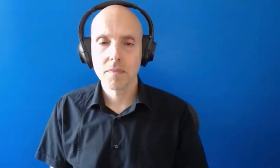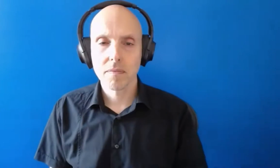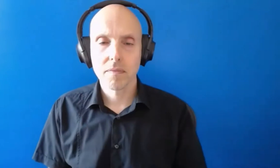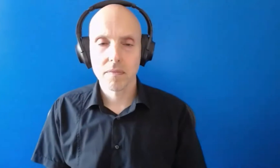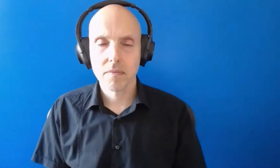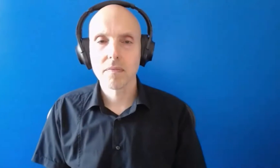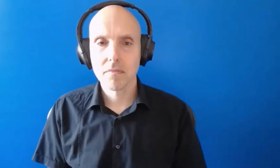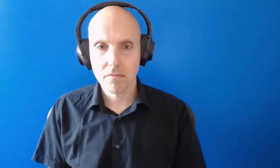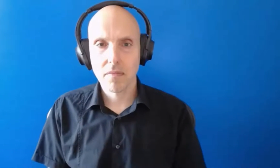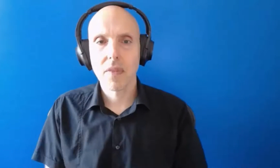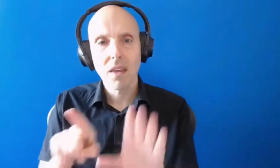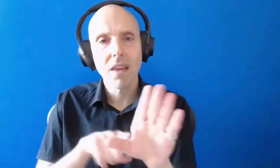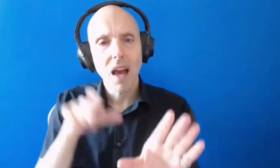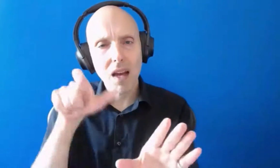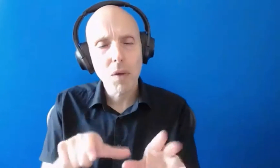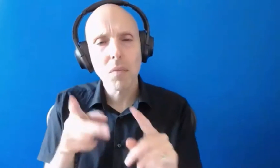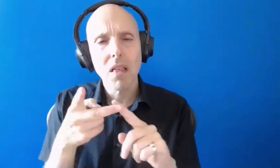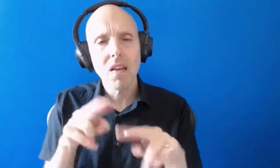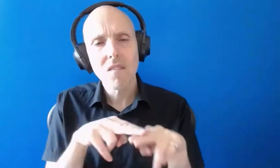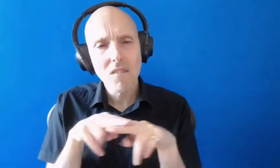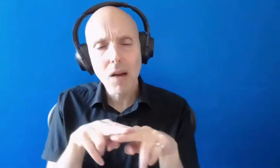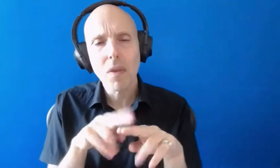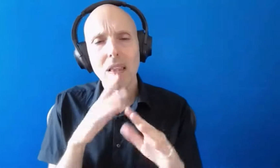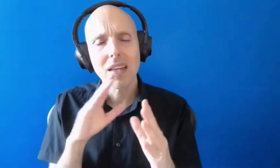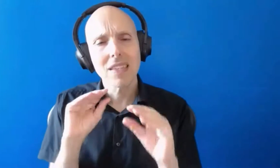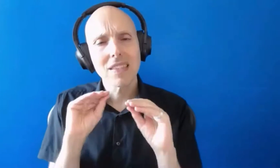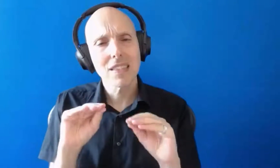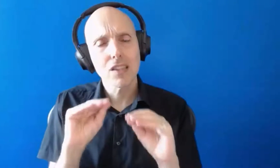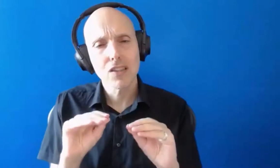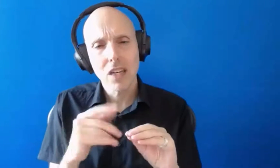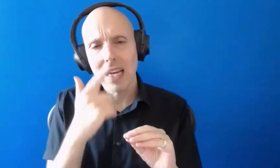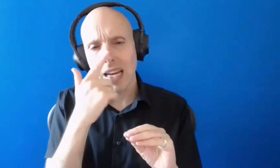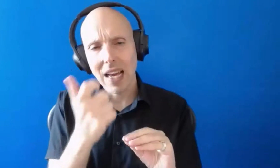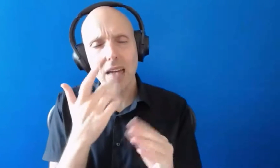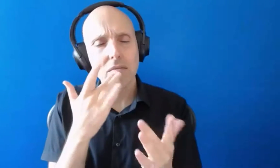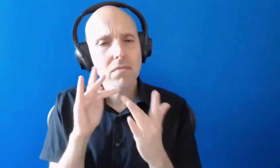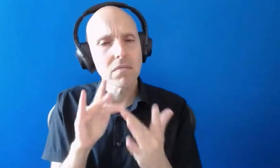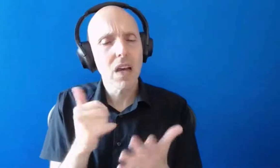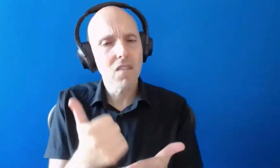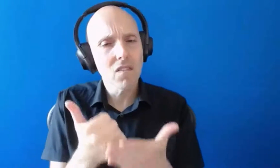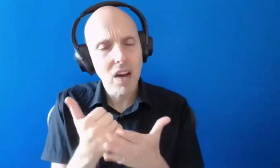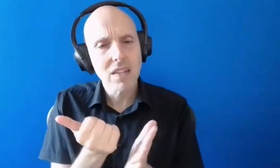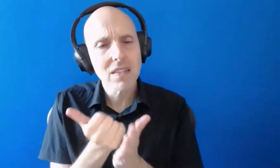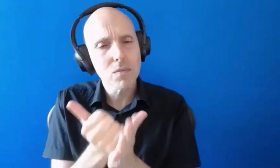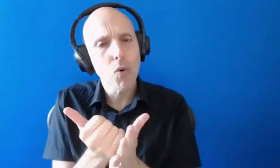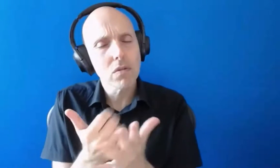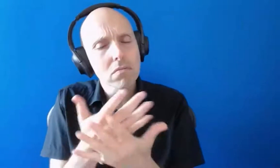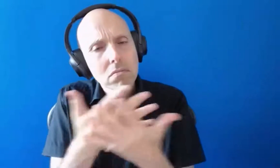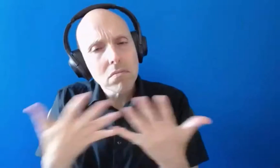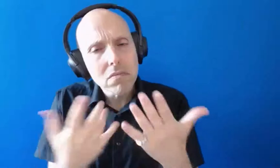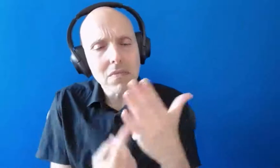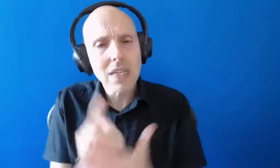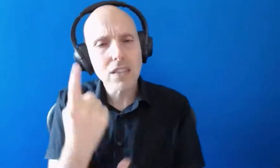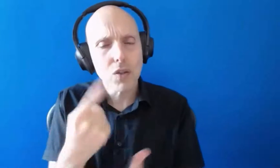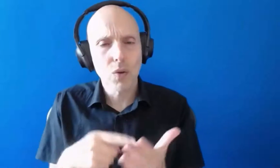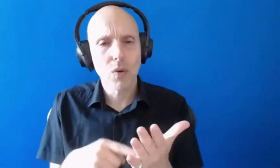families or teachers can contact our helpline for advice and support on a range of issues including support